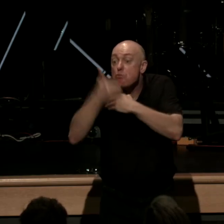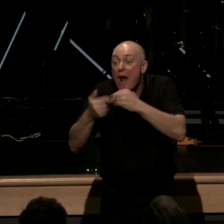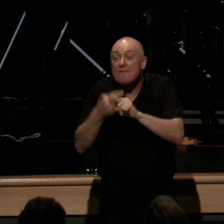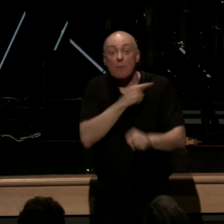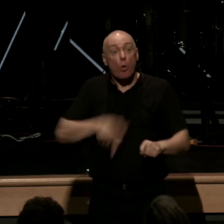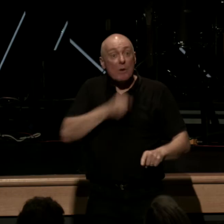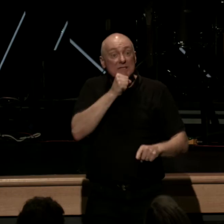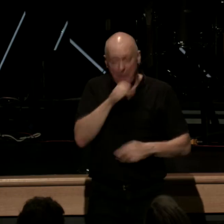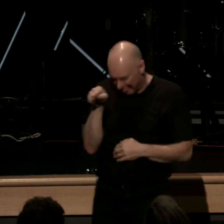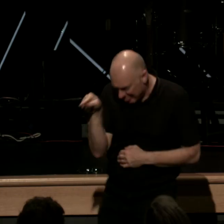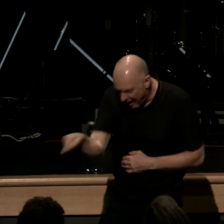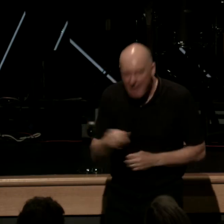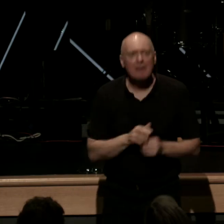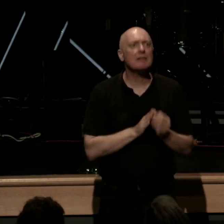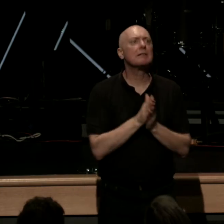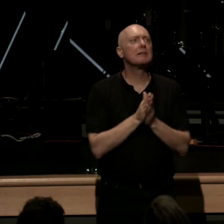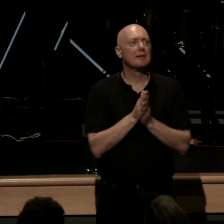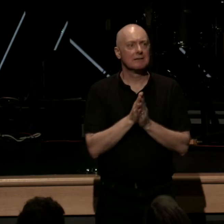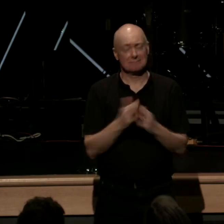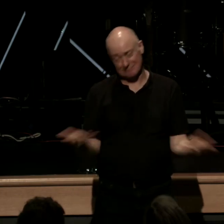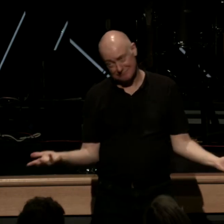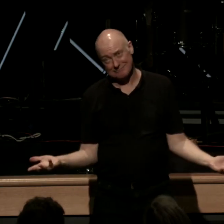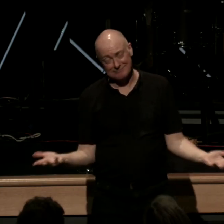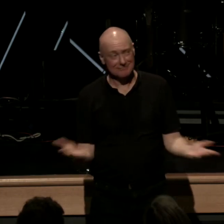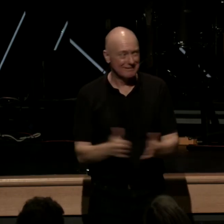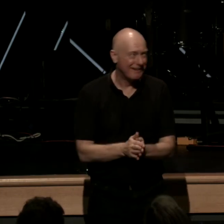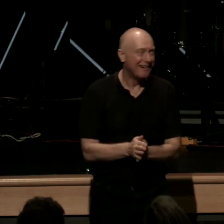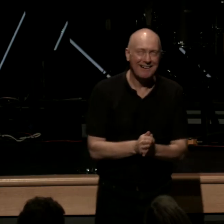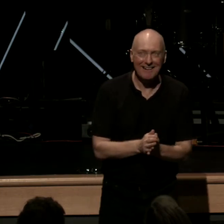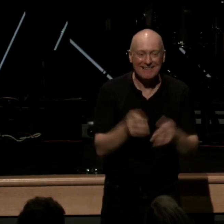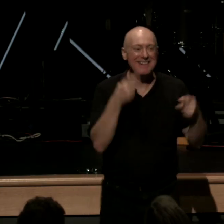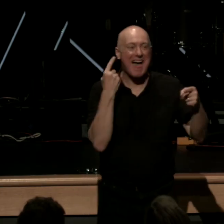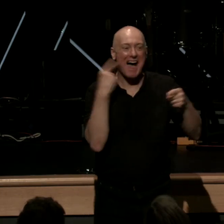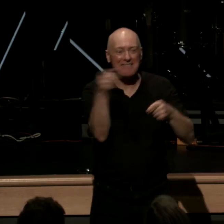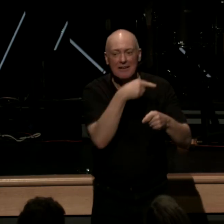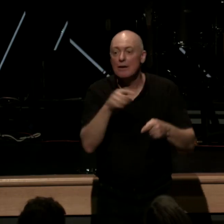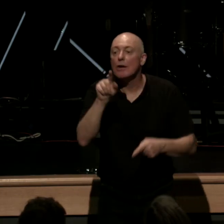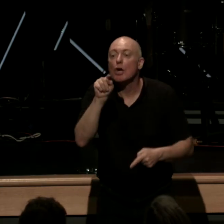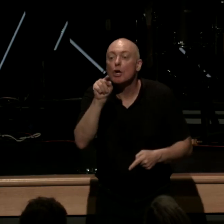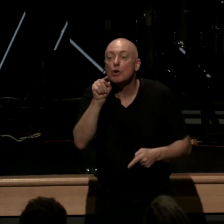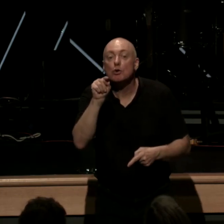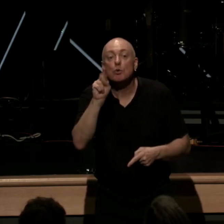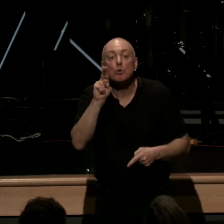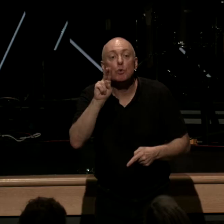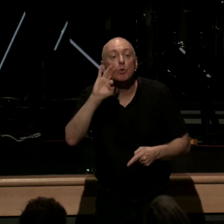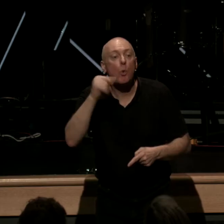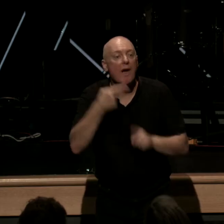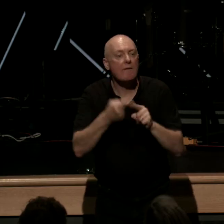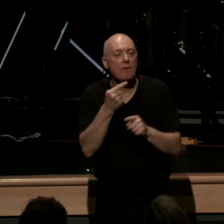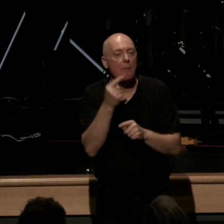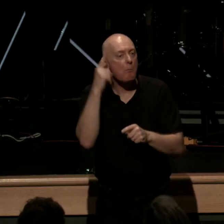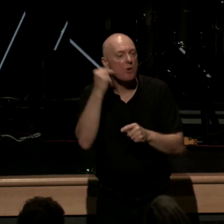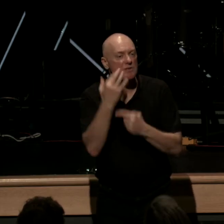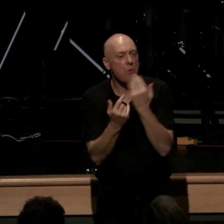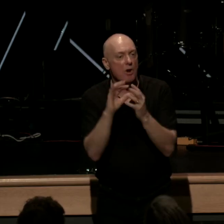supper that is impressive a twig from Moses burning bush a few of Mary's hairs